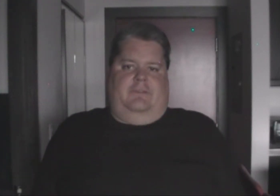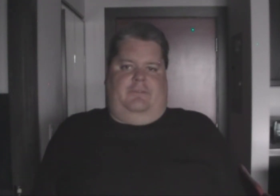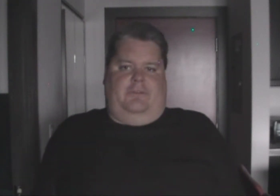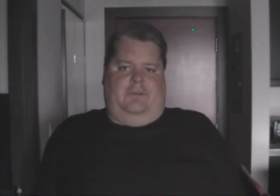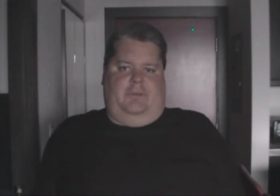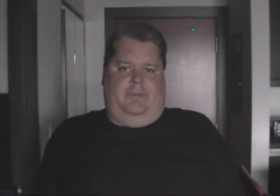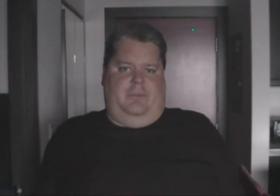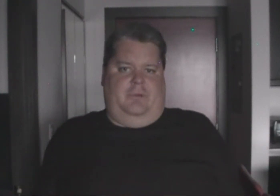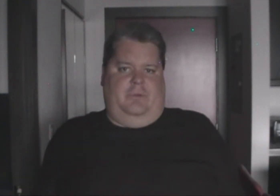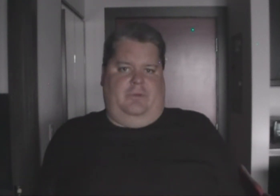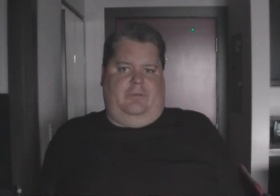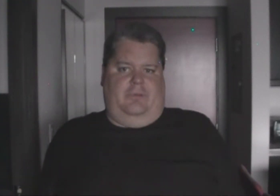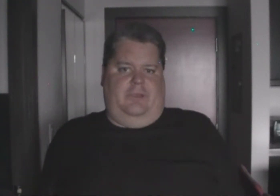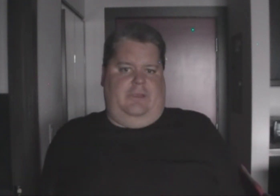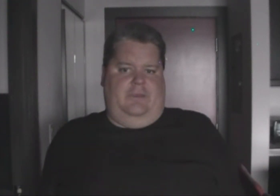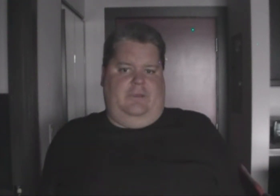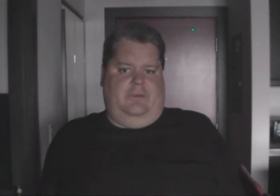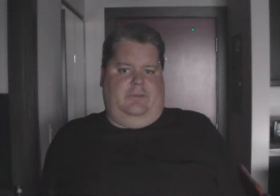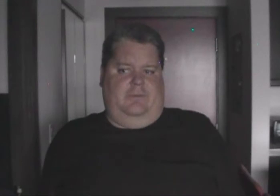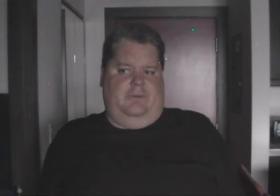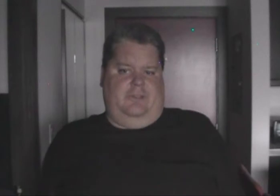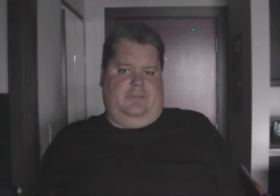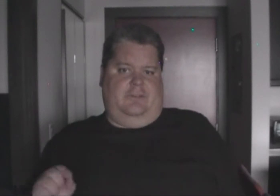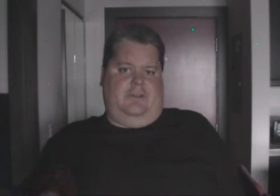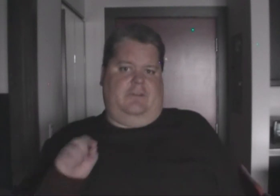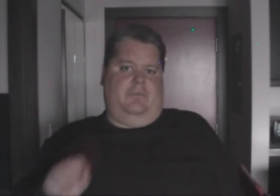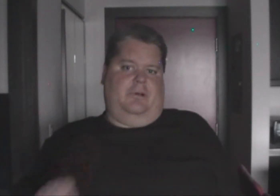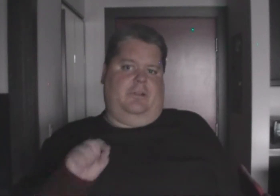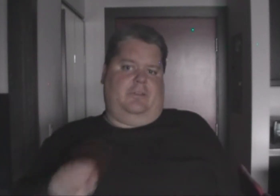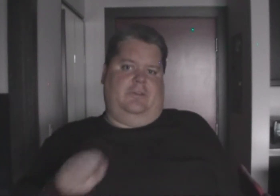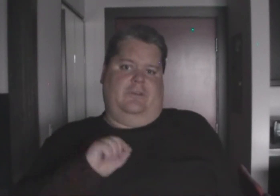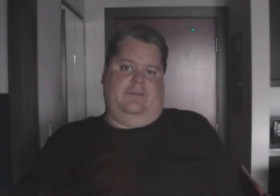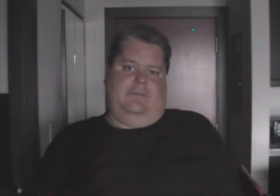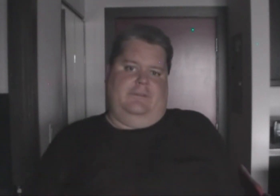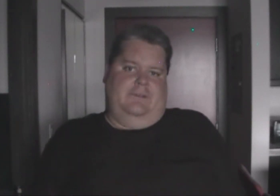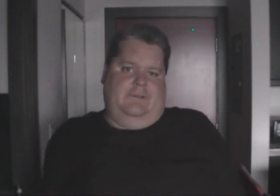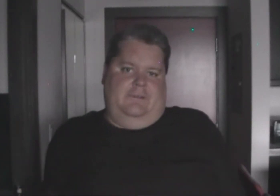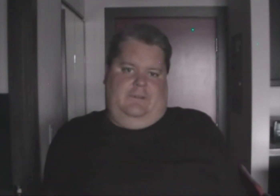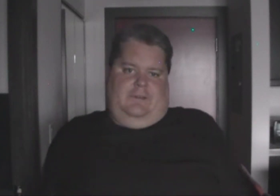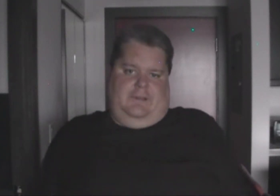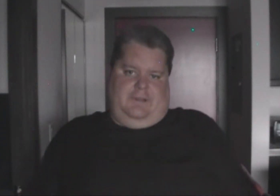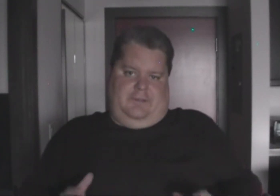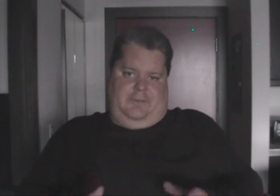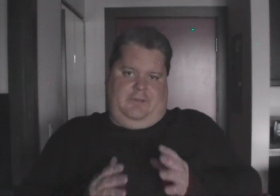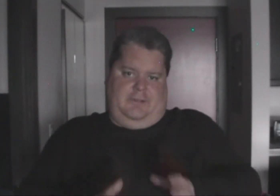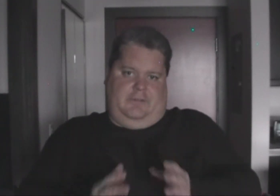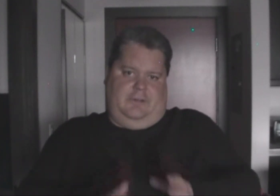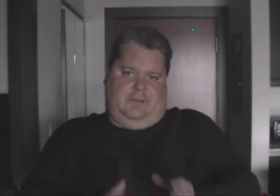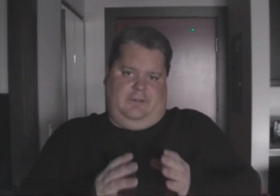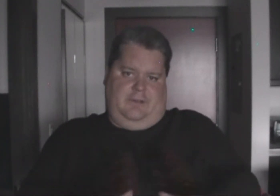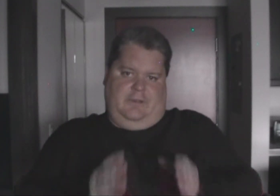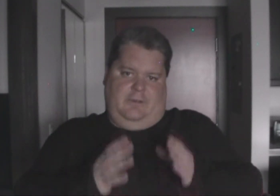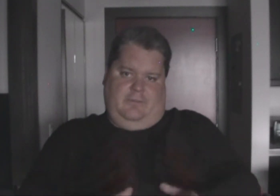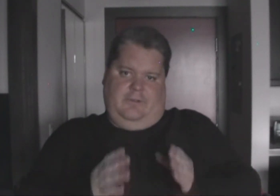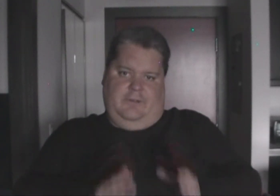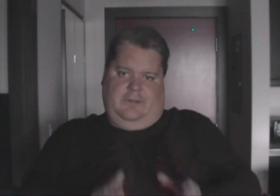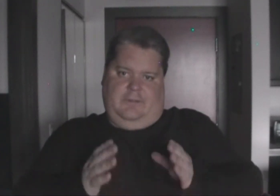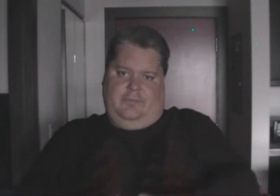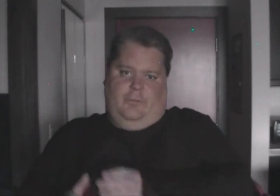definitely frustrating, but I remember World 3, I always seem to always get stuck on the boss there, and I, I seem to got stuck there that I couldn't finally get to 4,